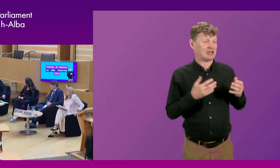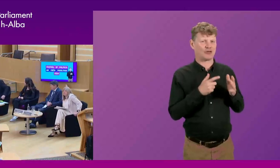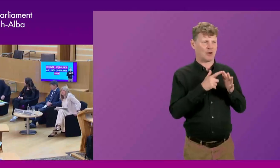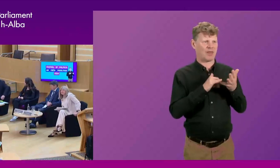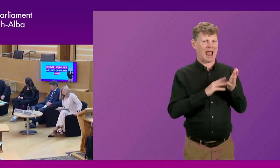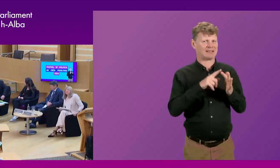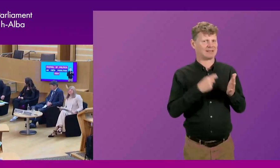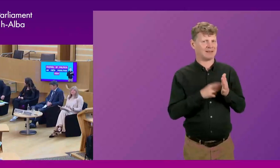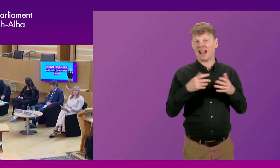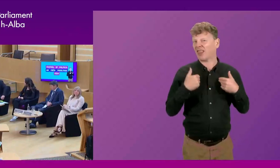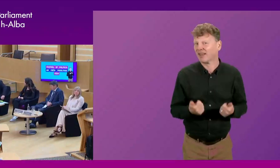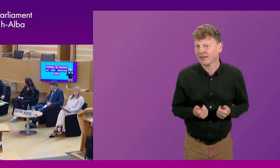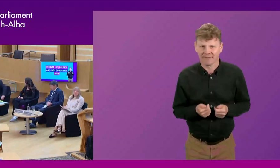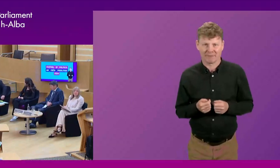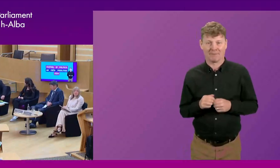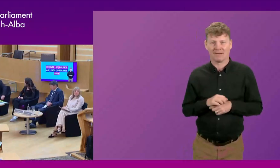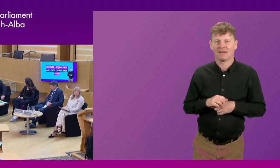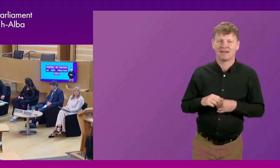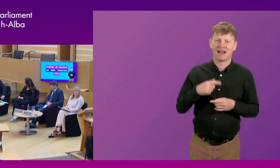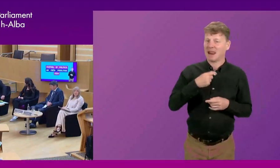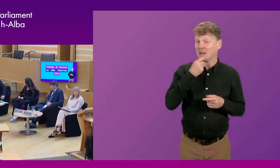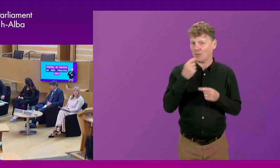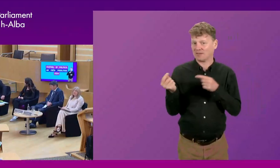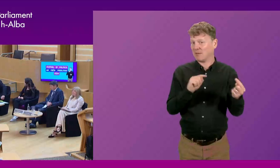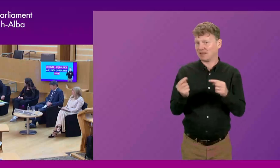that we have a bit of a bit of debate on this.